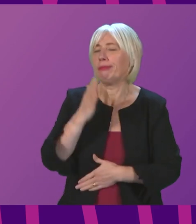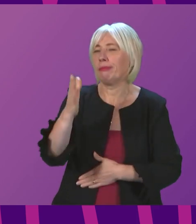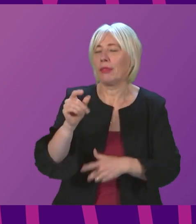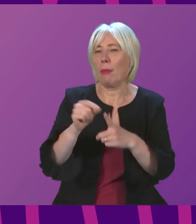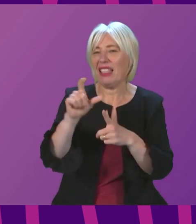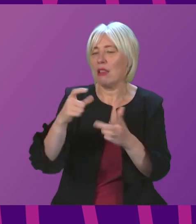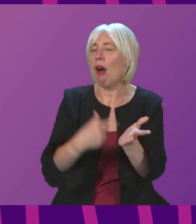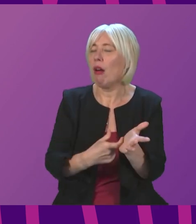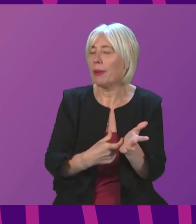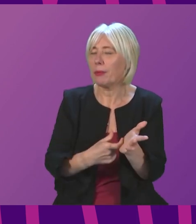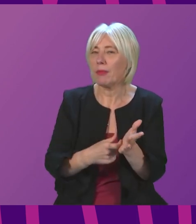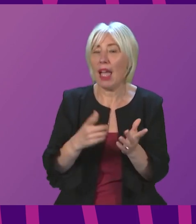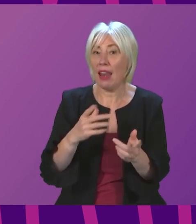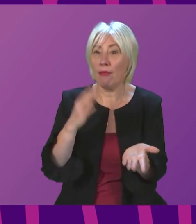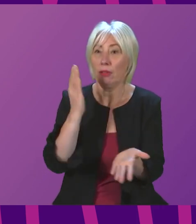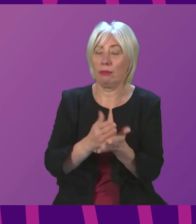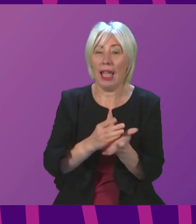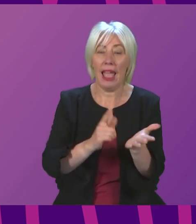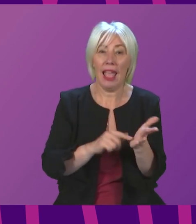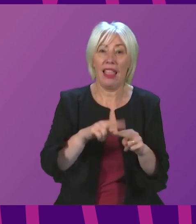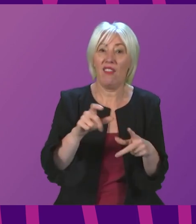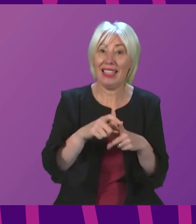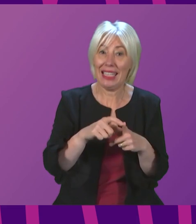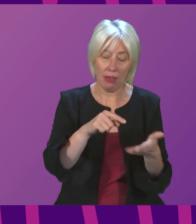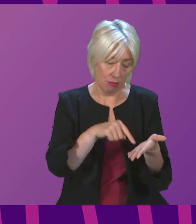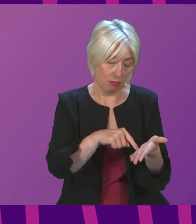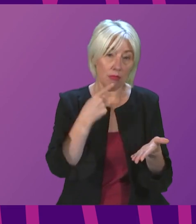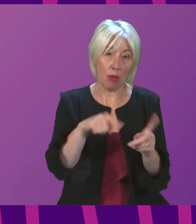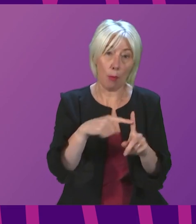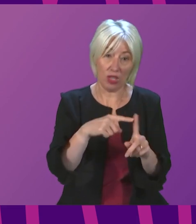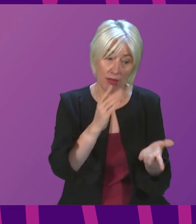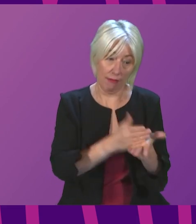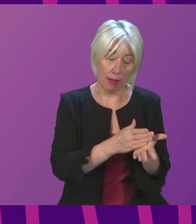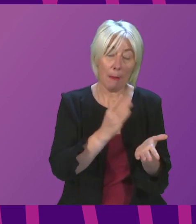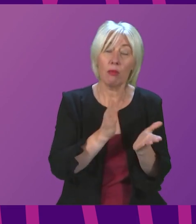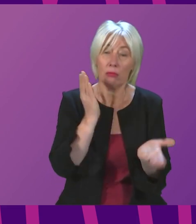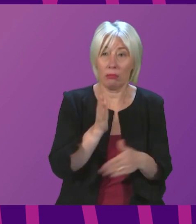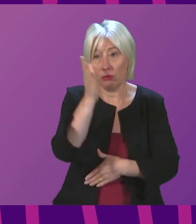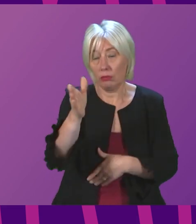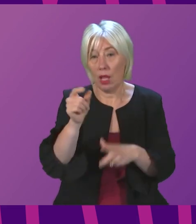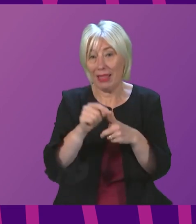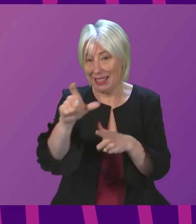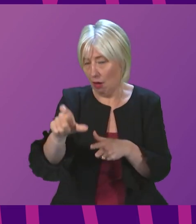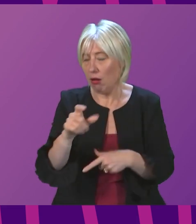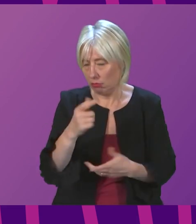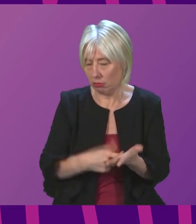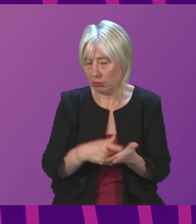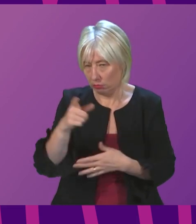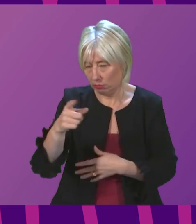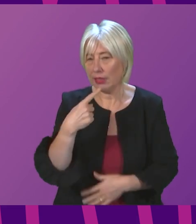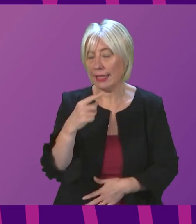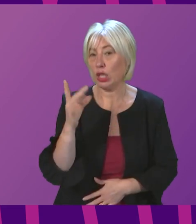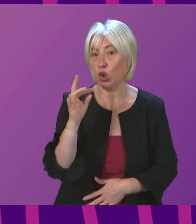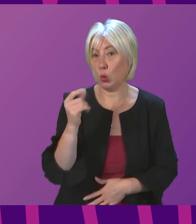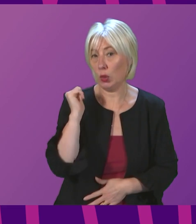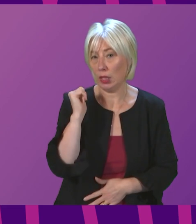and if you are showing positive on an LFD device, make sure you go and get a PCR test. We are indicated on Tuesday that I